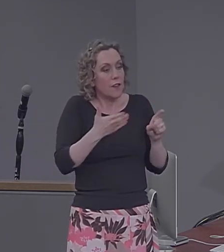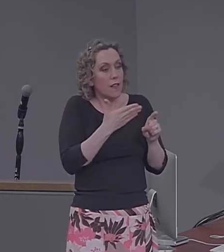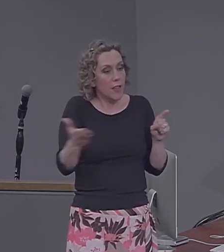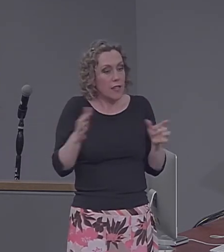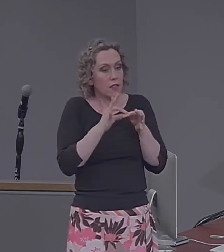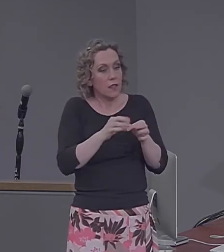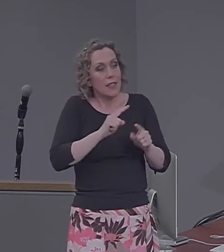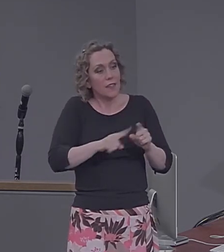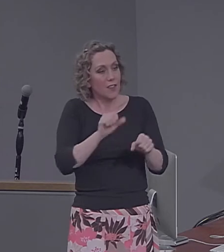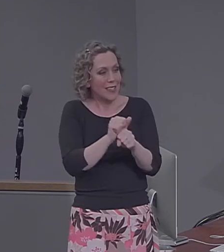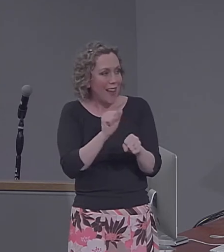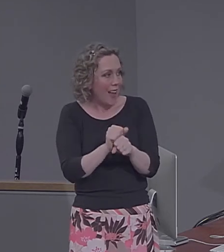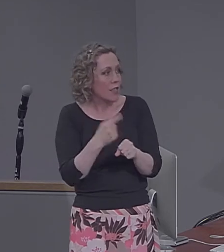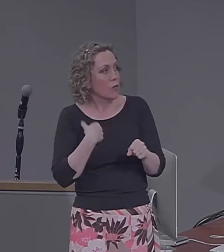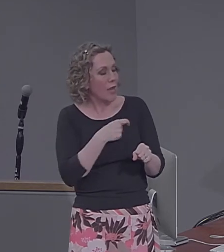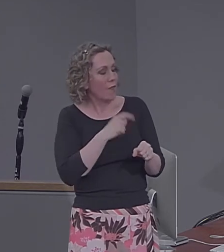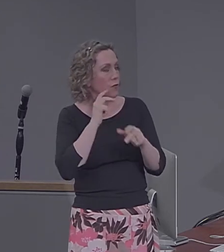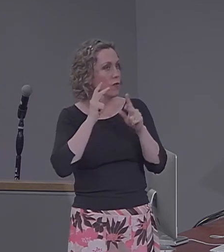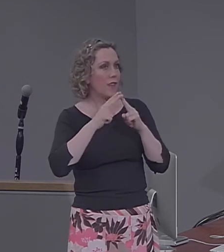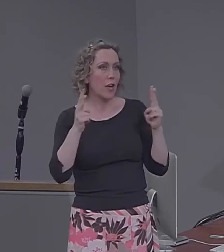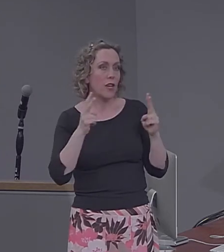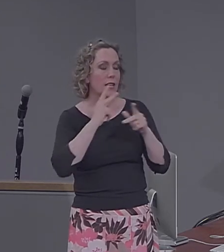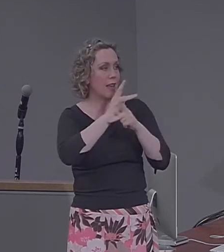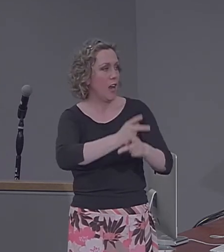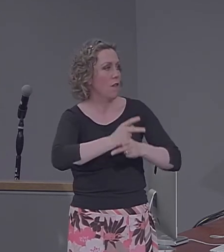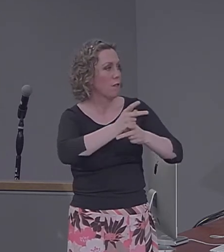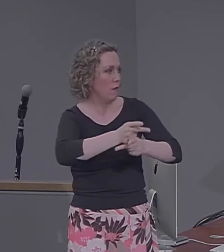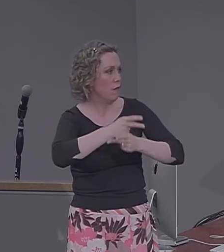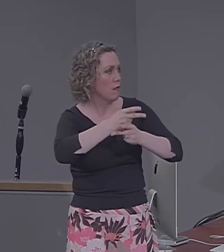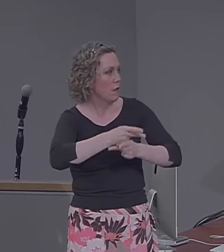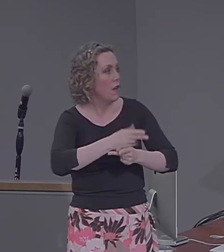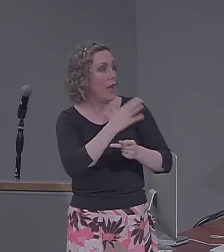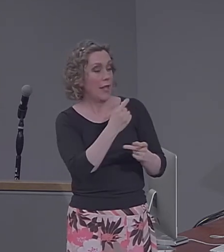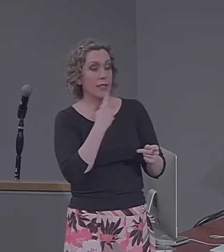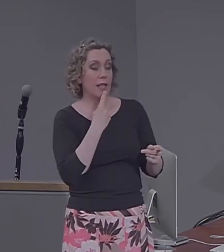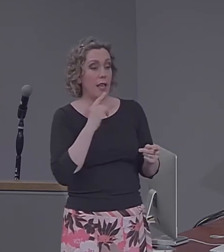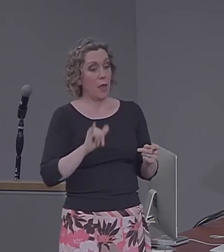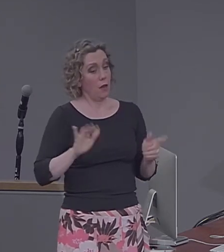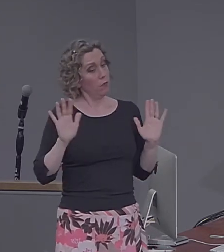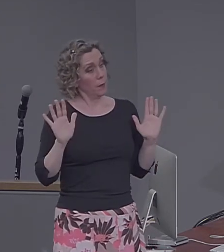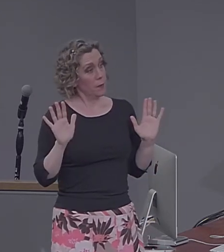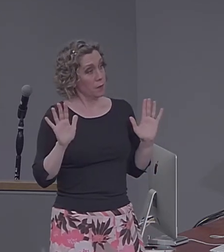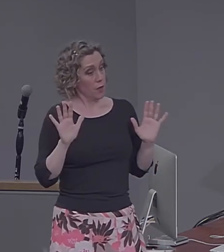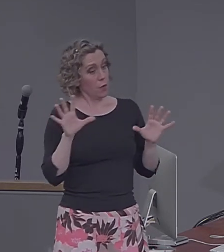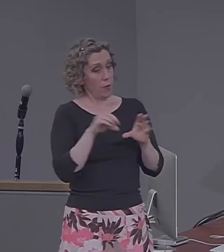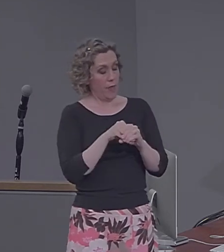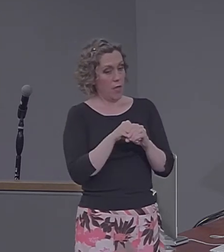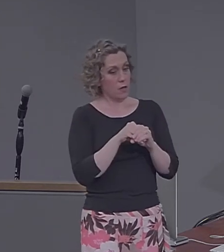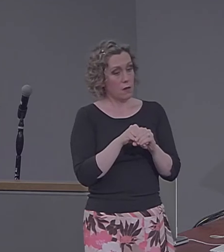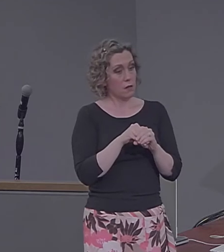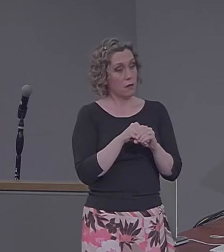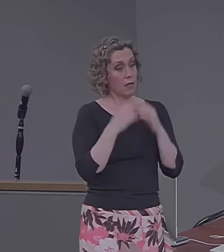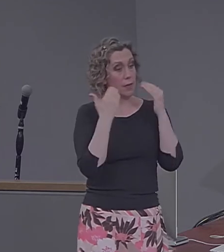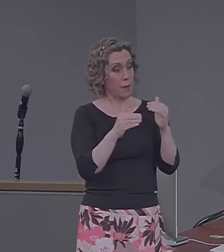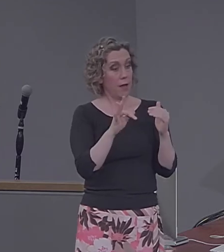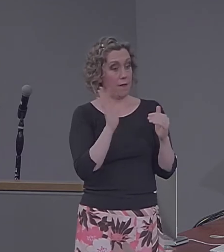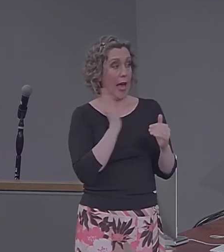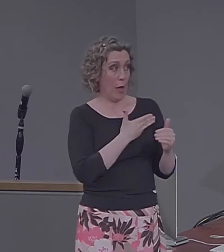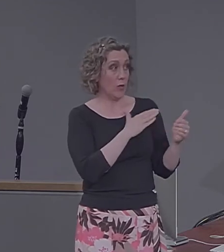So we have to be very careful there in just saying that within the confines of our study, we found